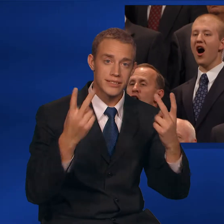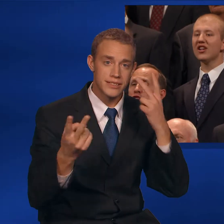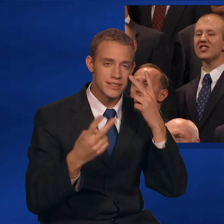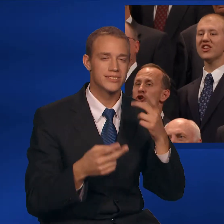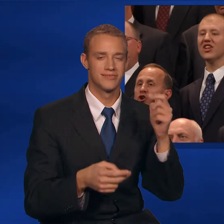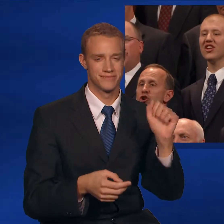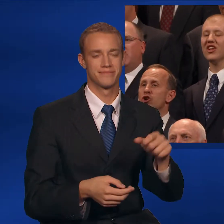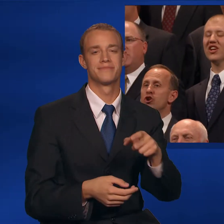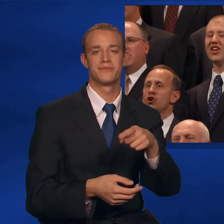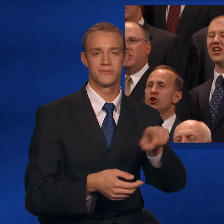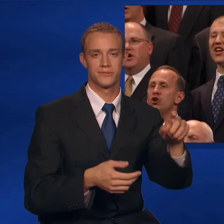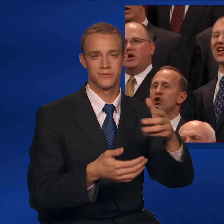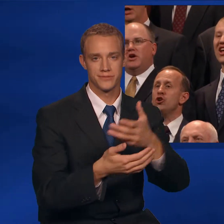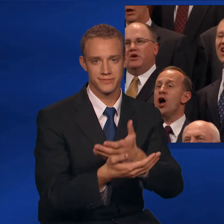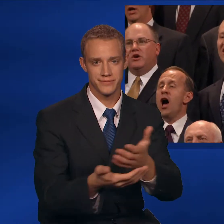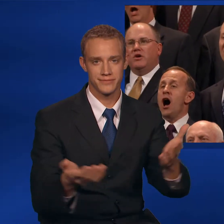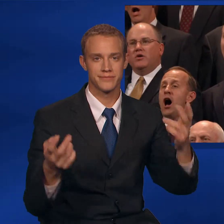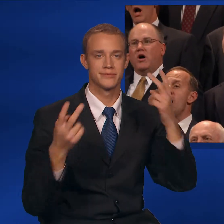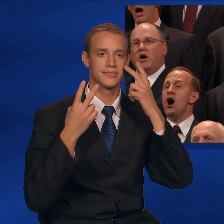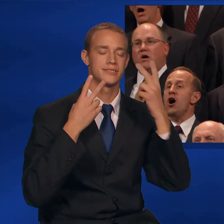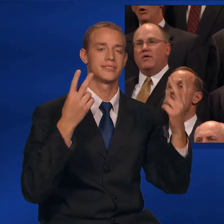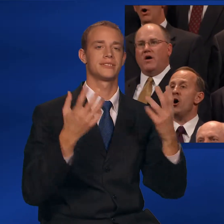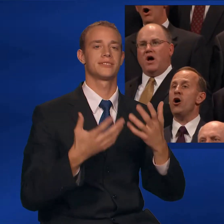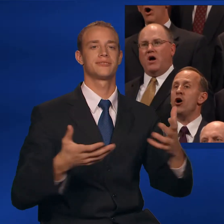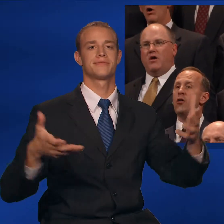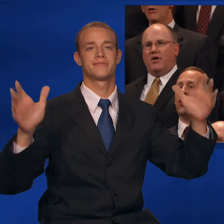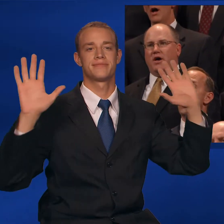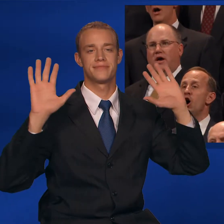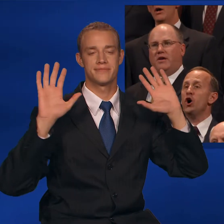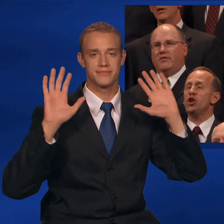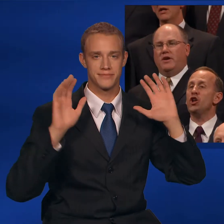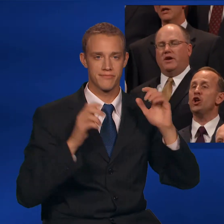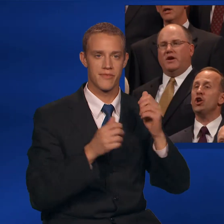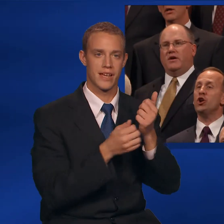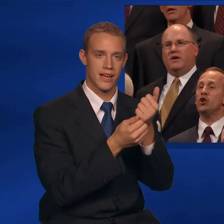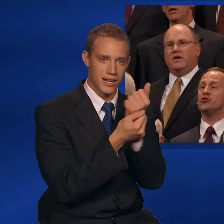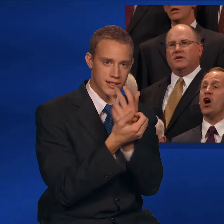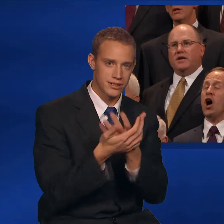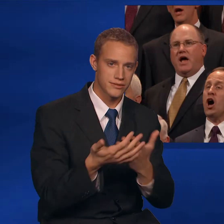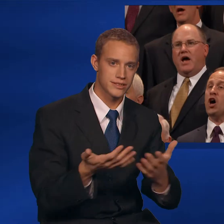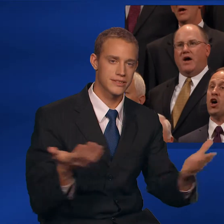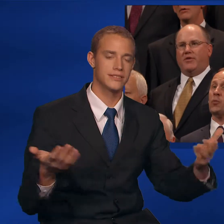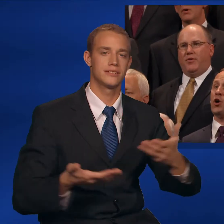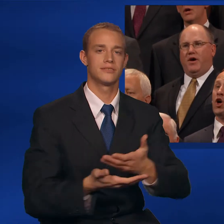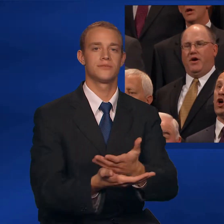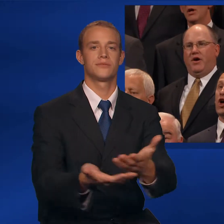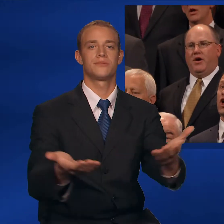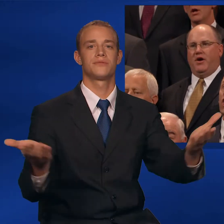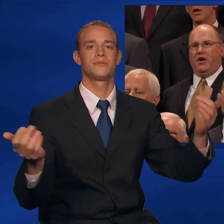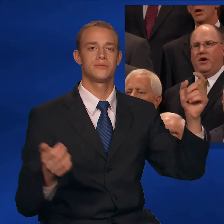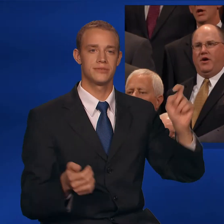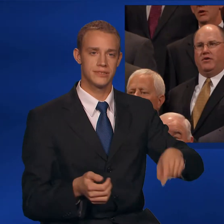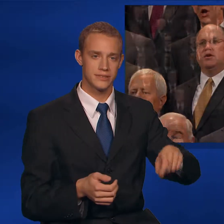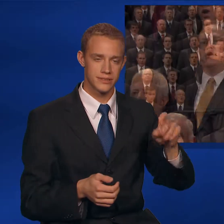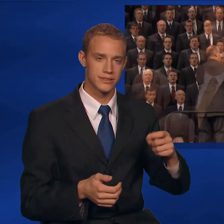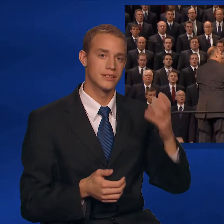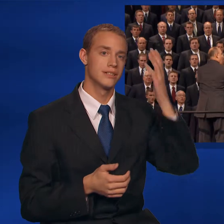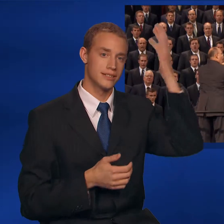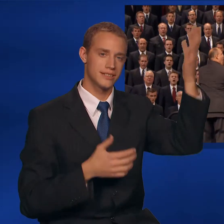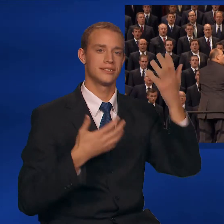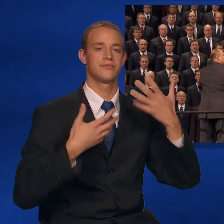not seen how all thou needest hath been?